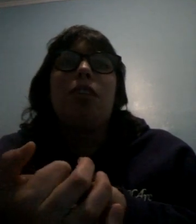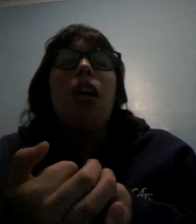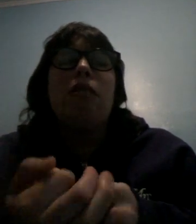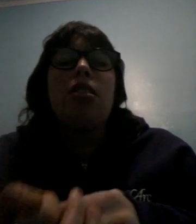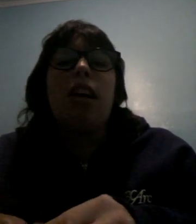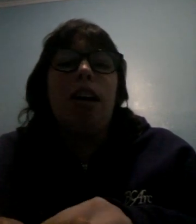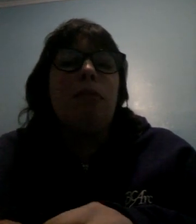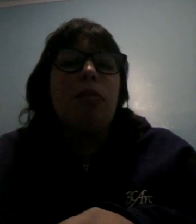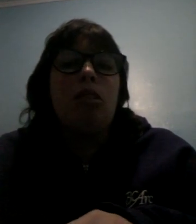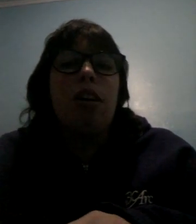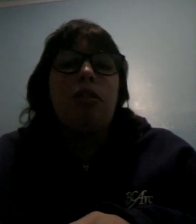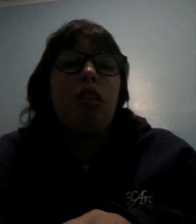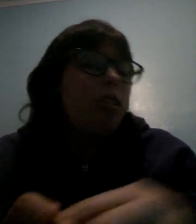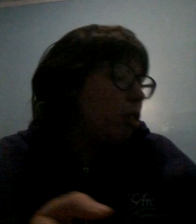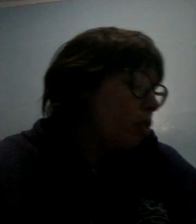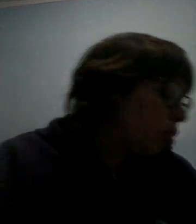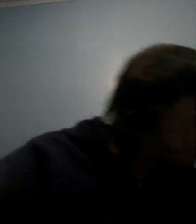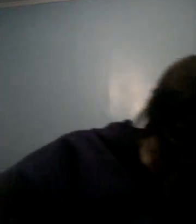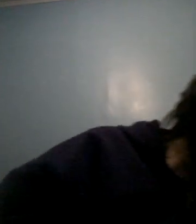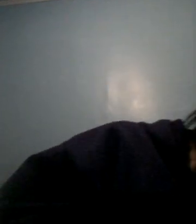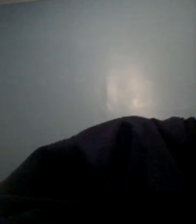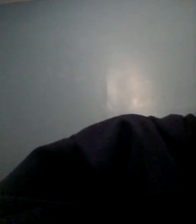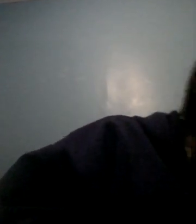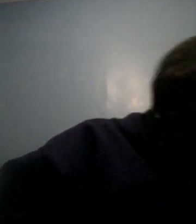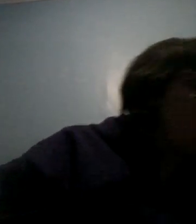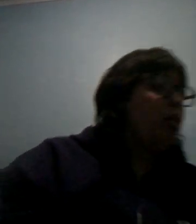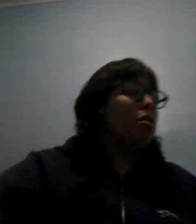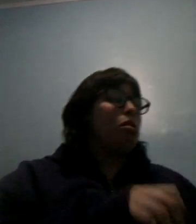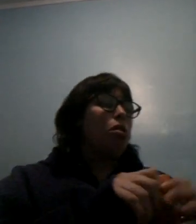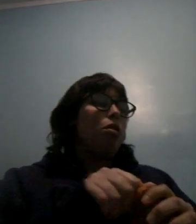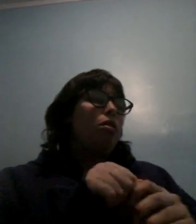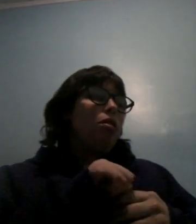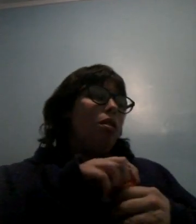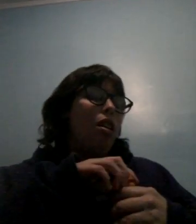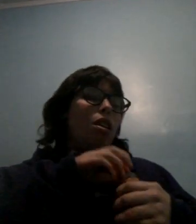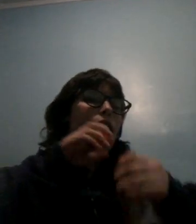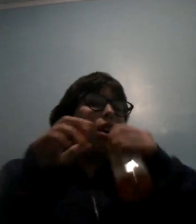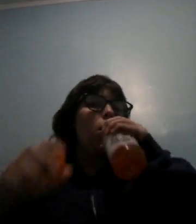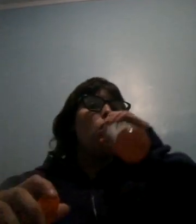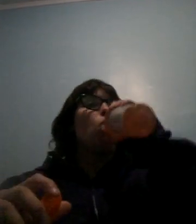it feels like I am trying too hard because I I